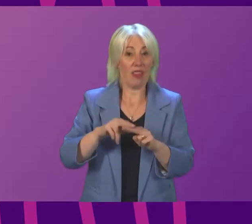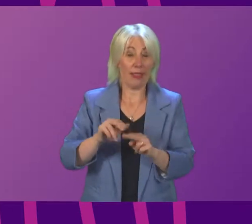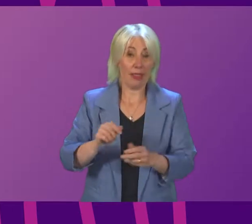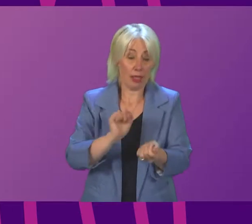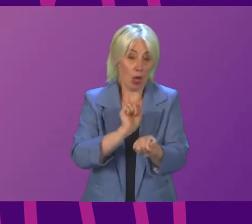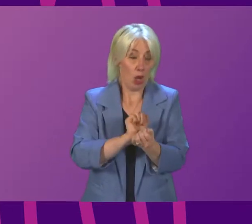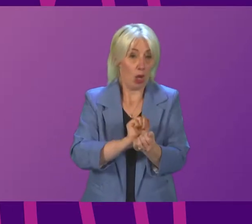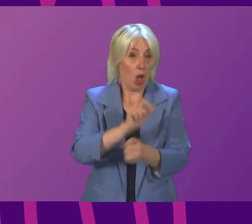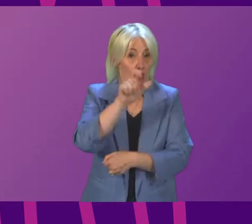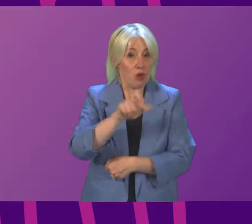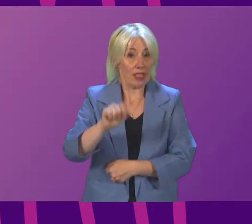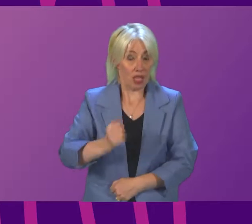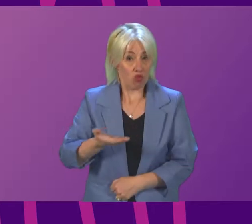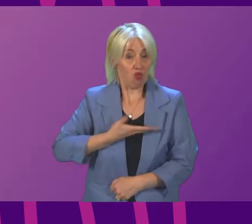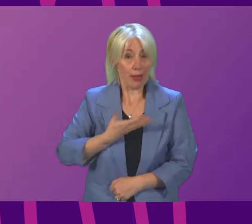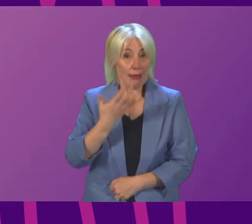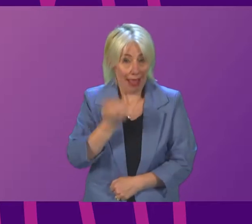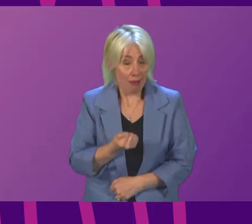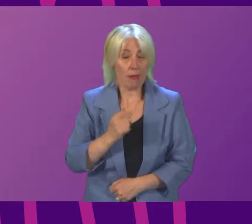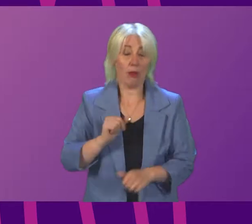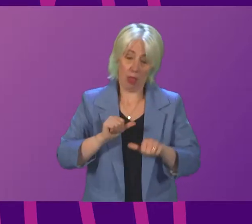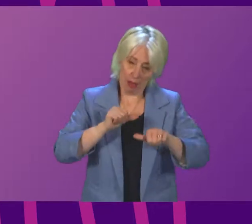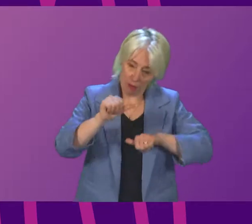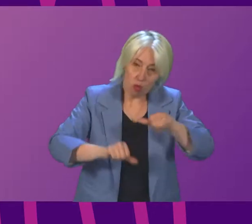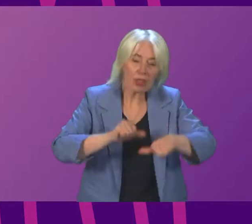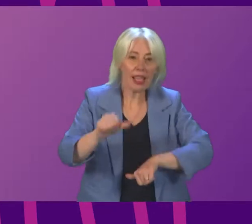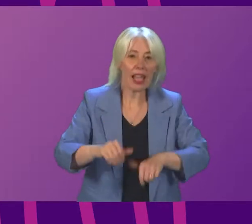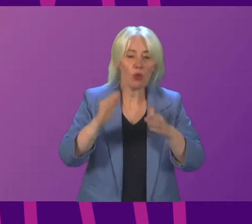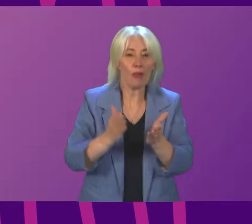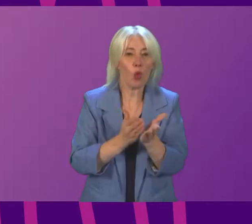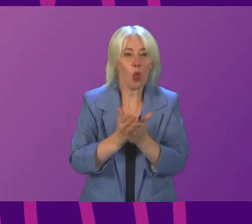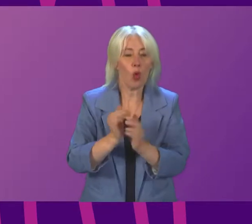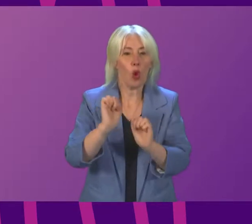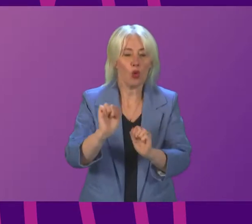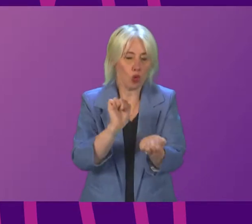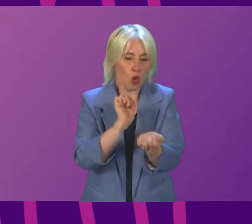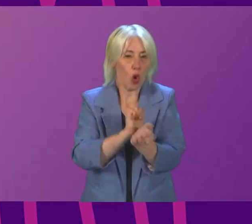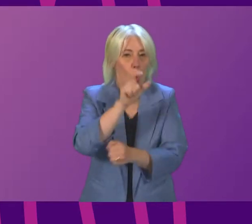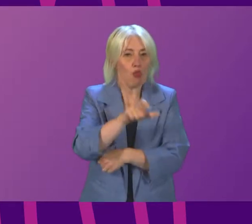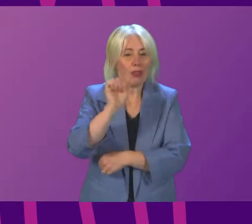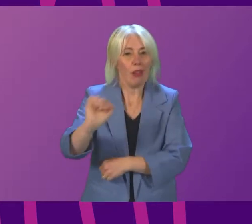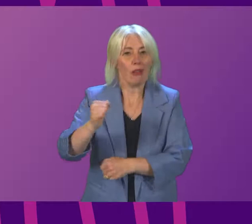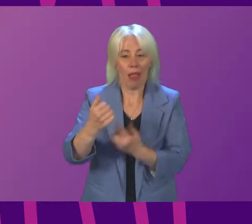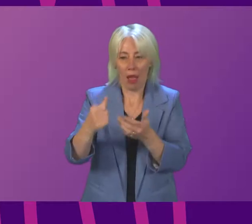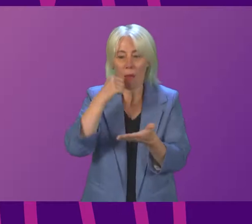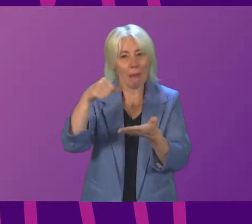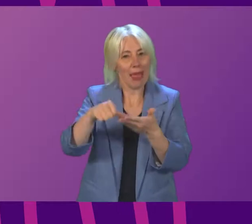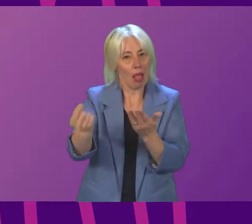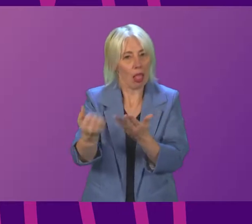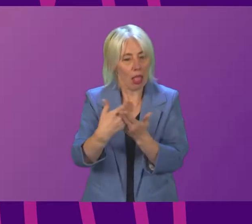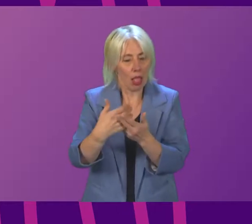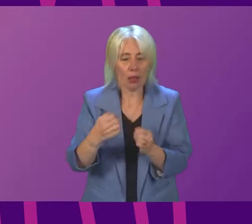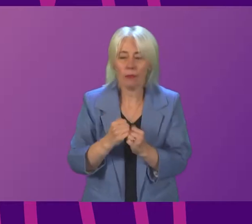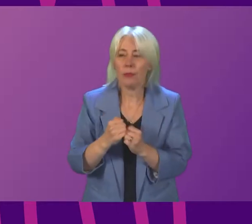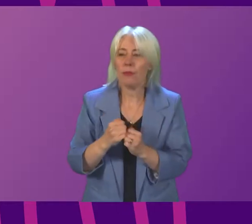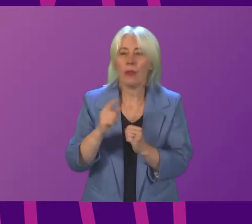and there are processes which have to be gone through in relation to prisoners mail. Similarly, in relation to the point that he raises, I